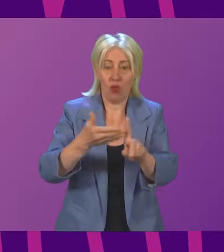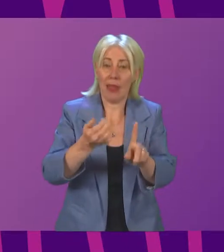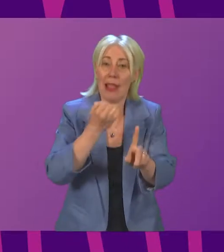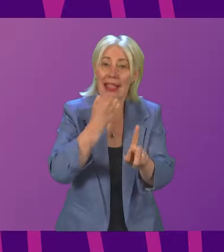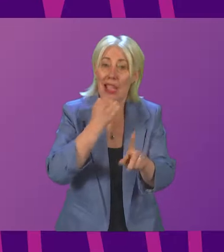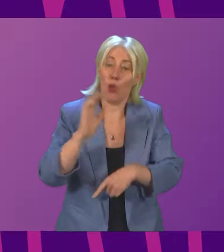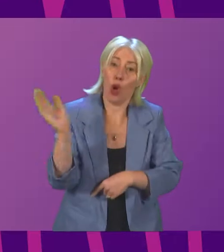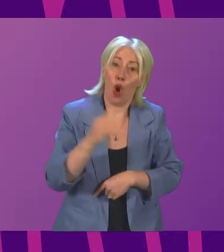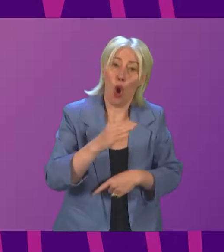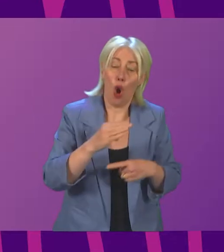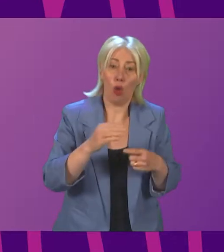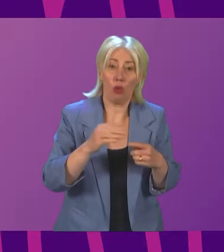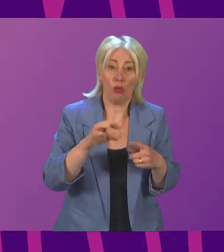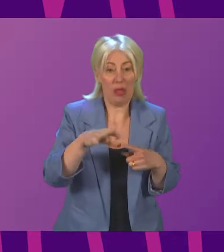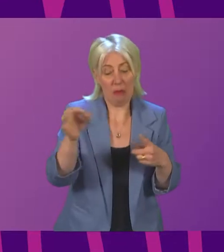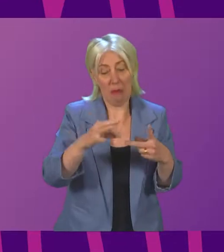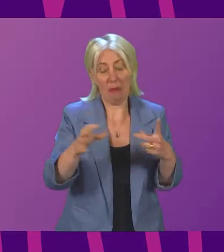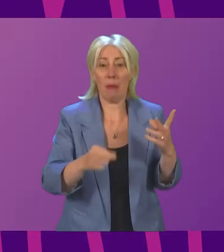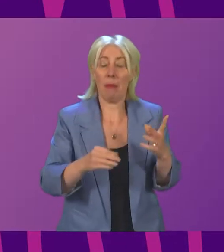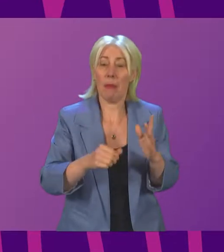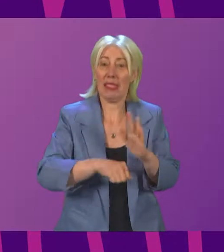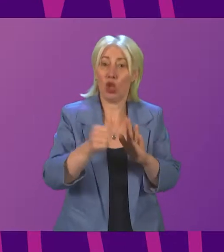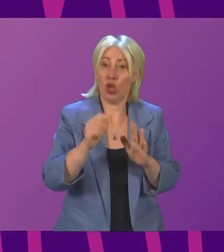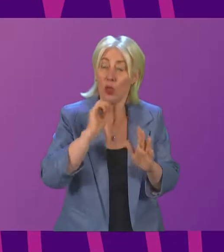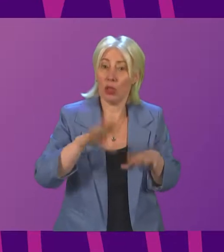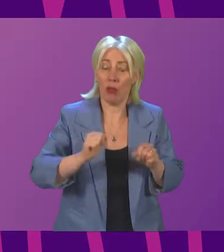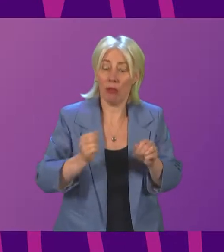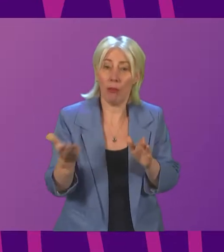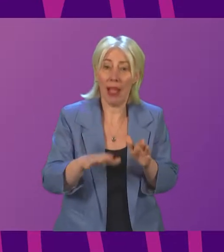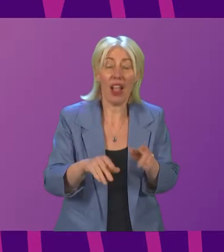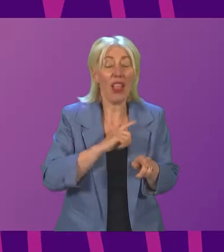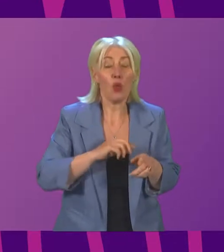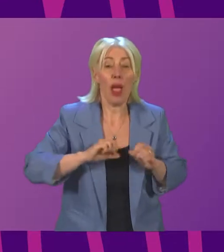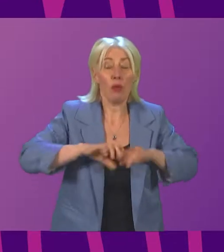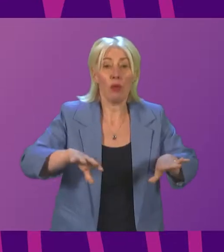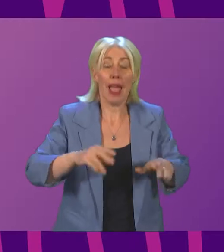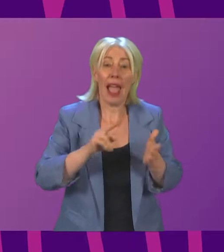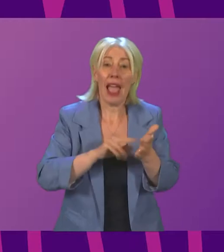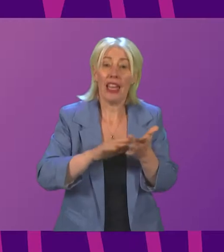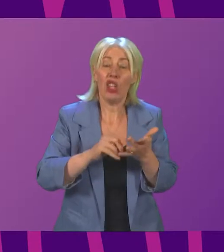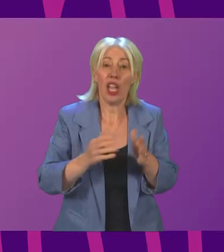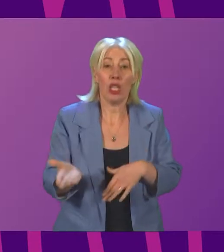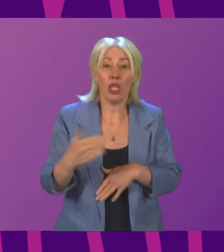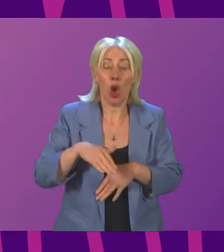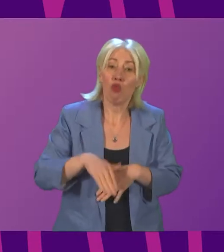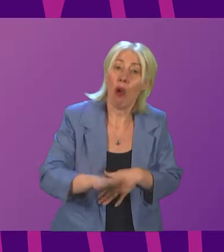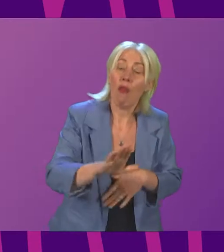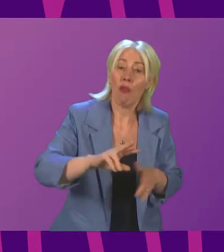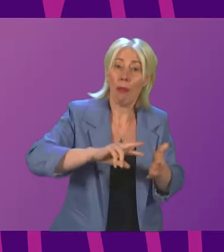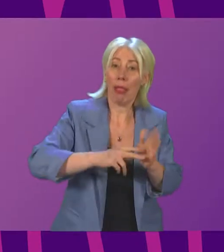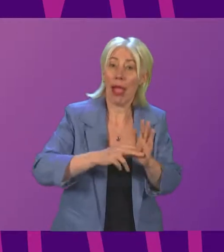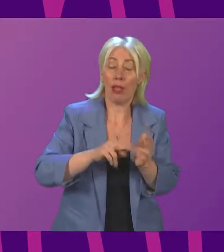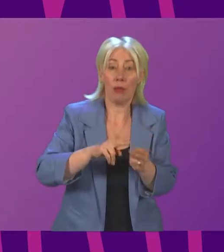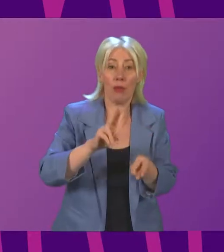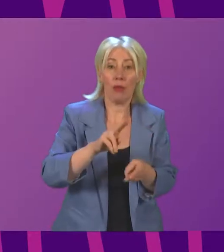when all electives will be back on track. That's why we published the NHS recovery plan to increase capacity by 10%. That